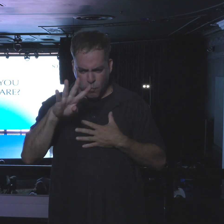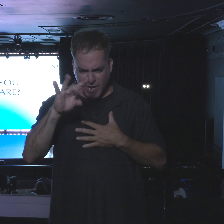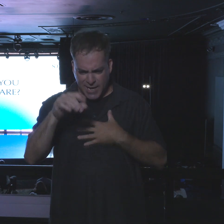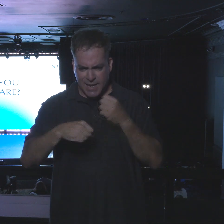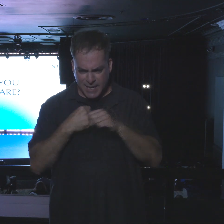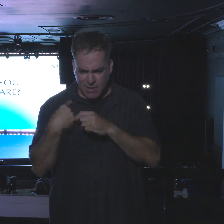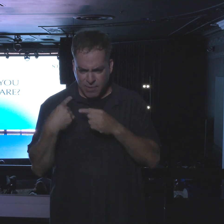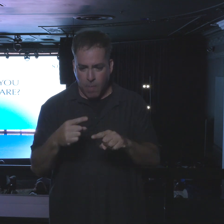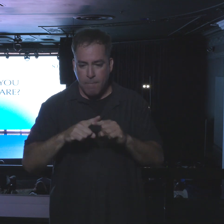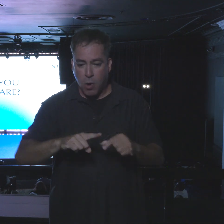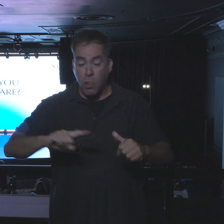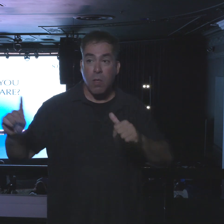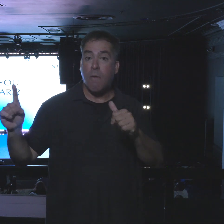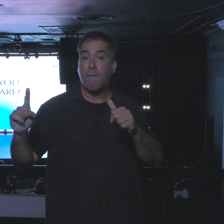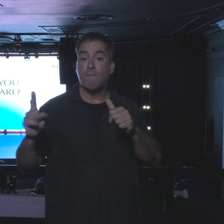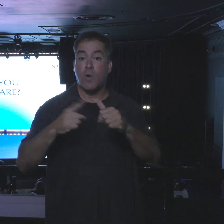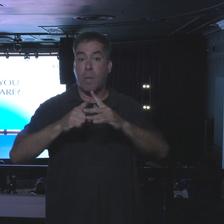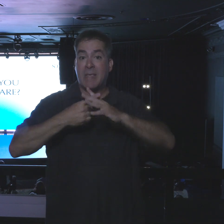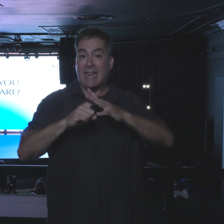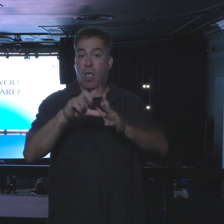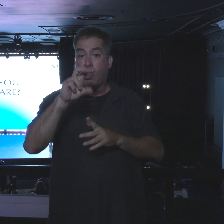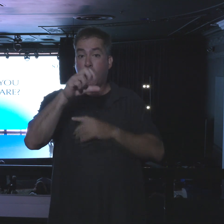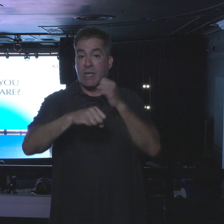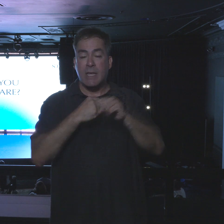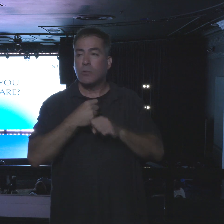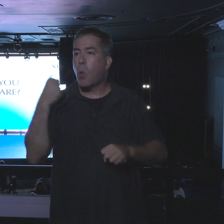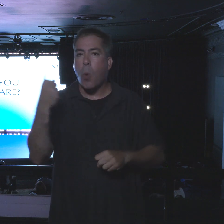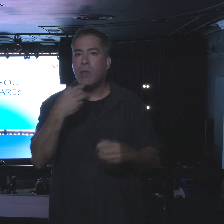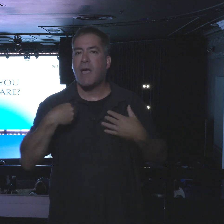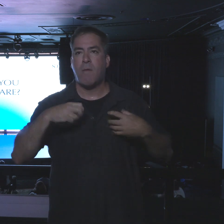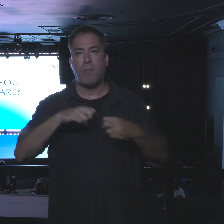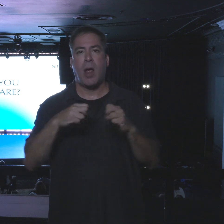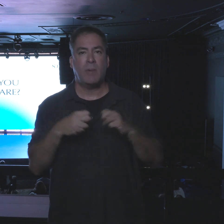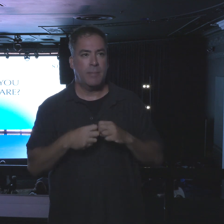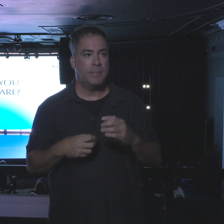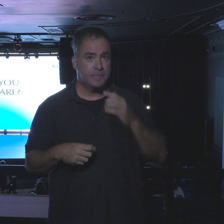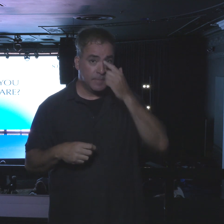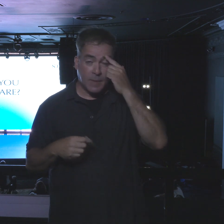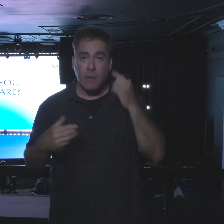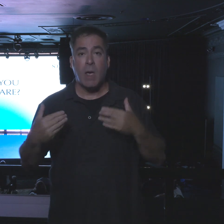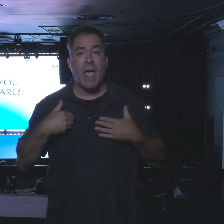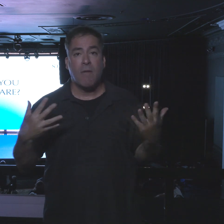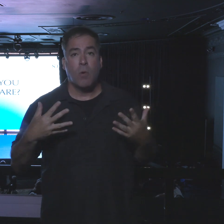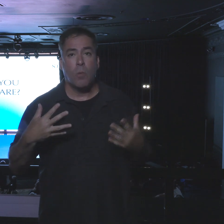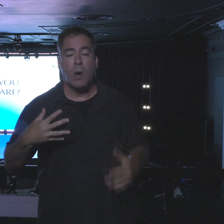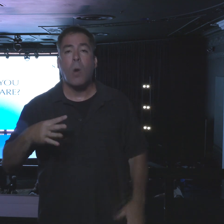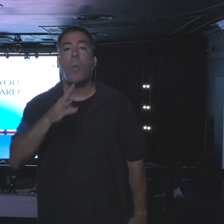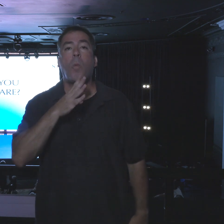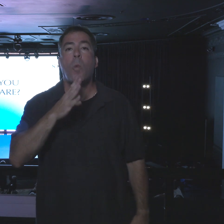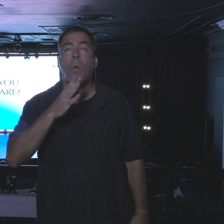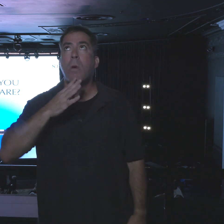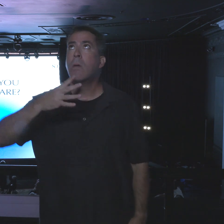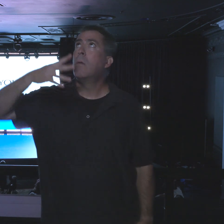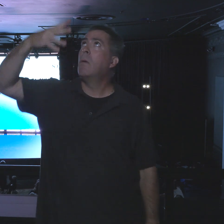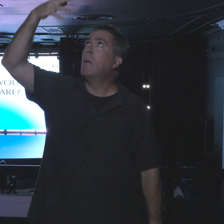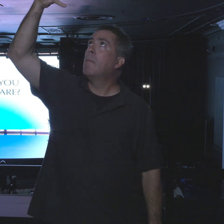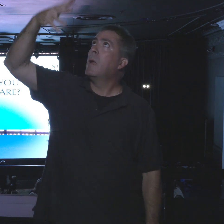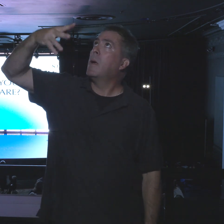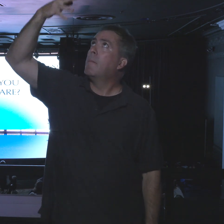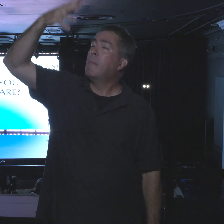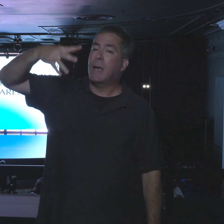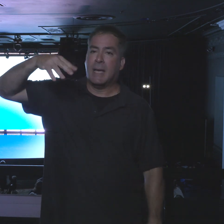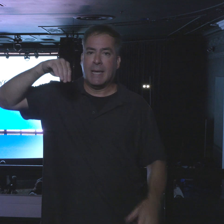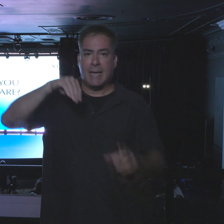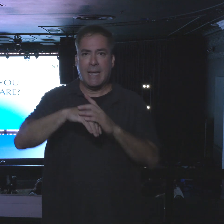30 years, we always had an issue. We had this leak in our dining